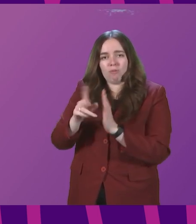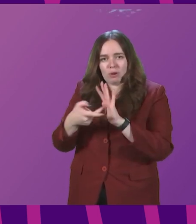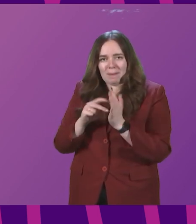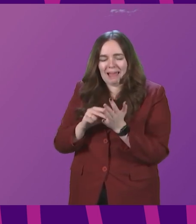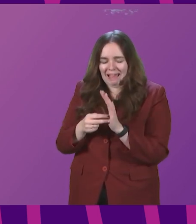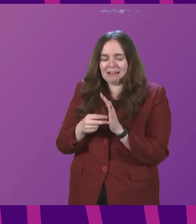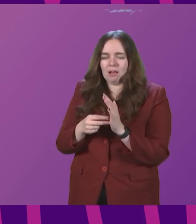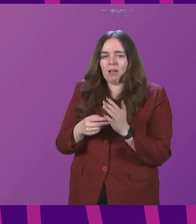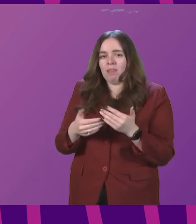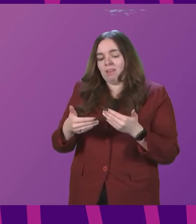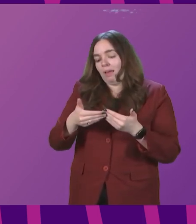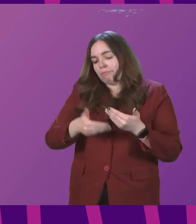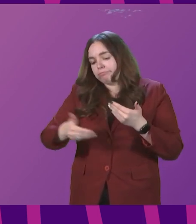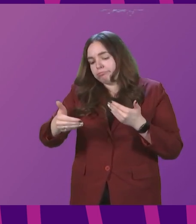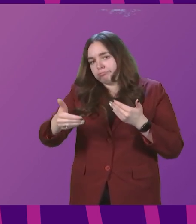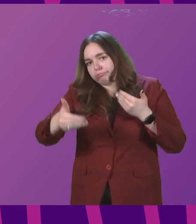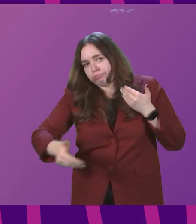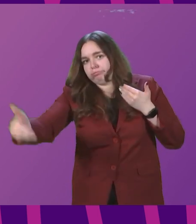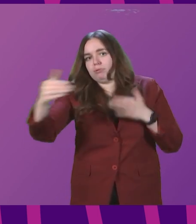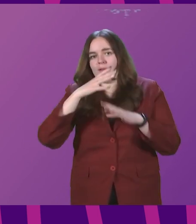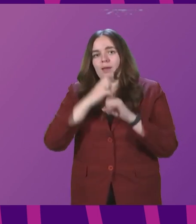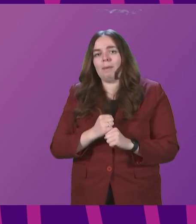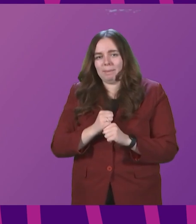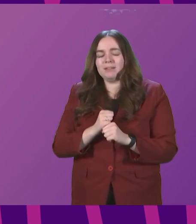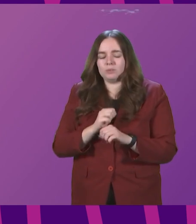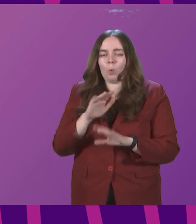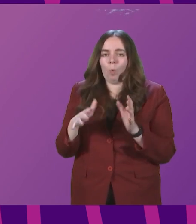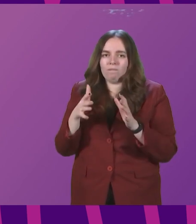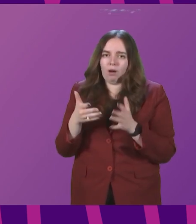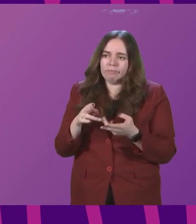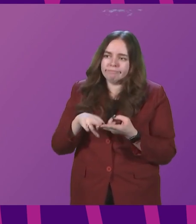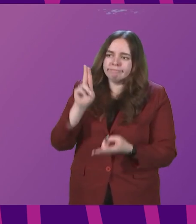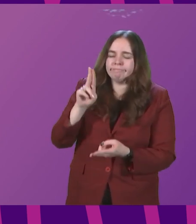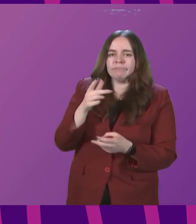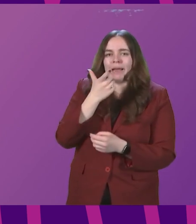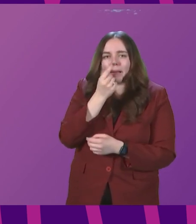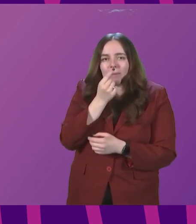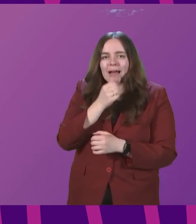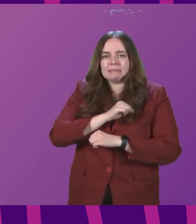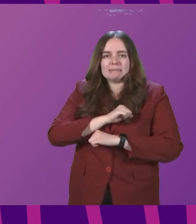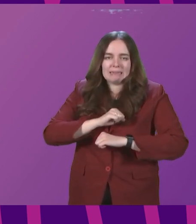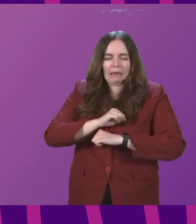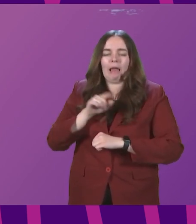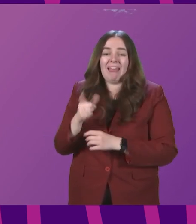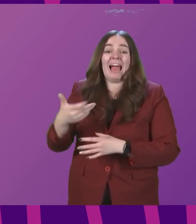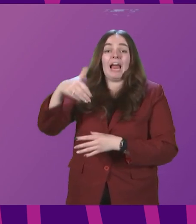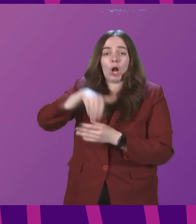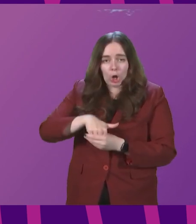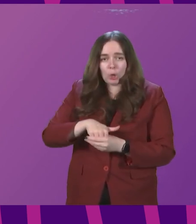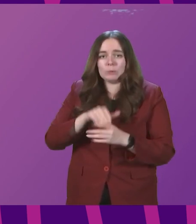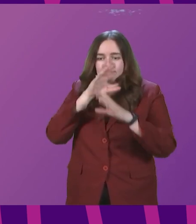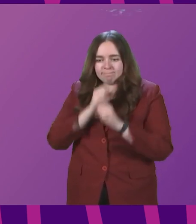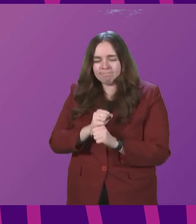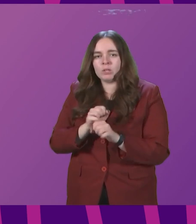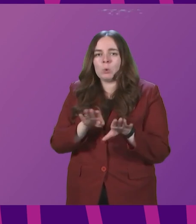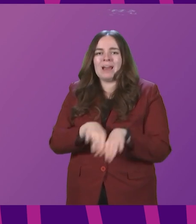the medium- to longer-term commitments around increased capacity. That includes the commitment to national